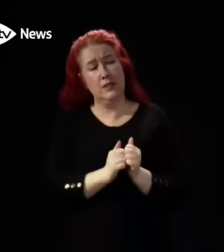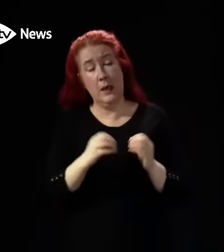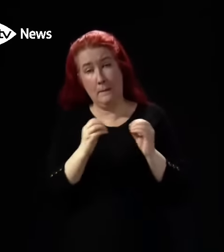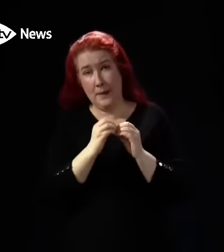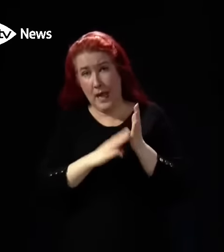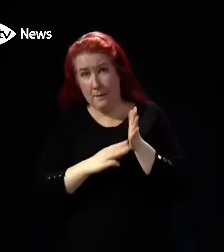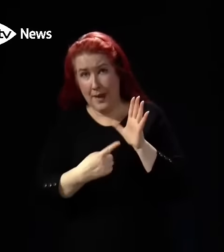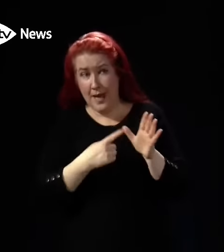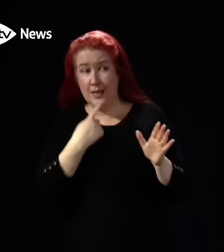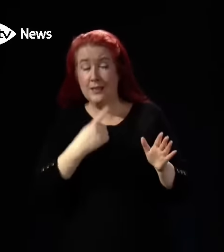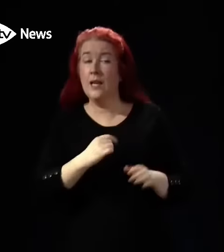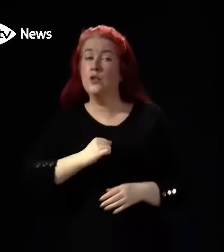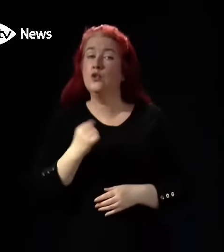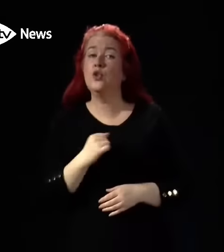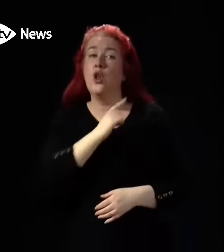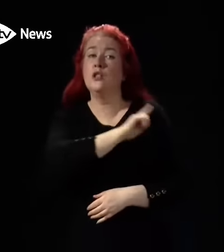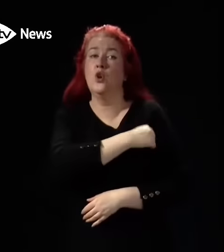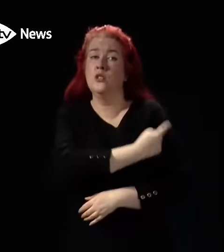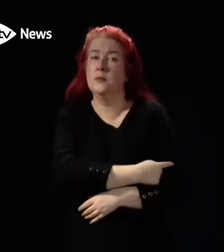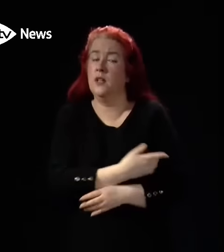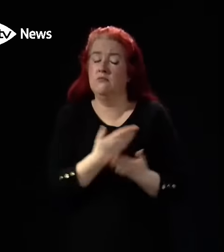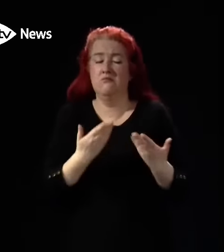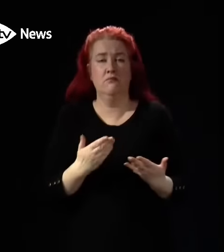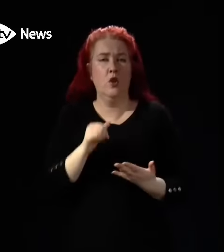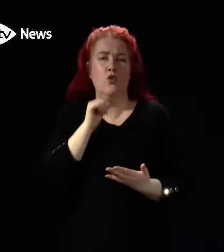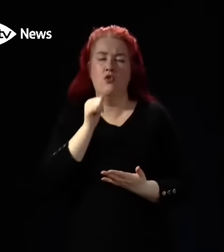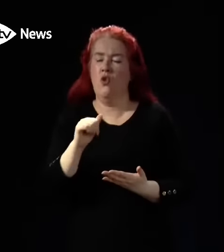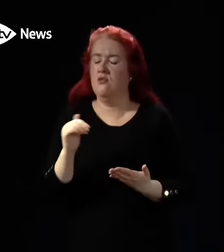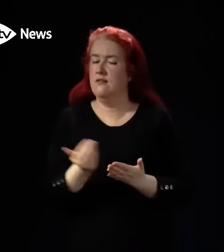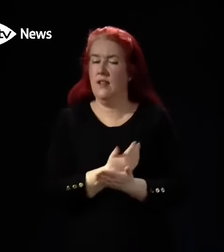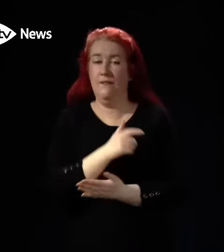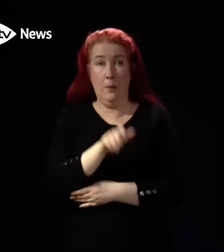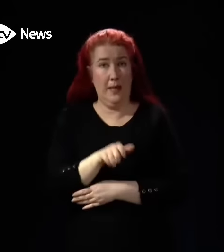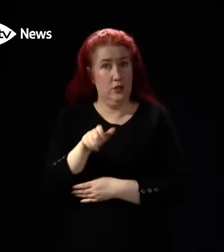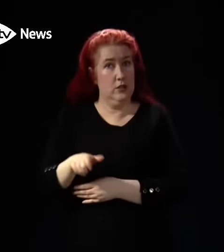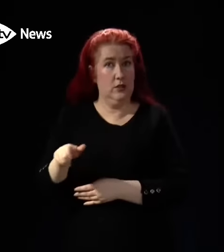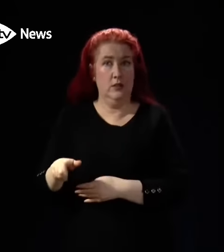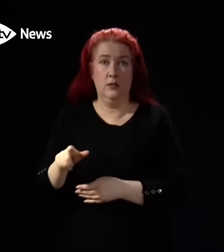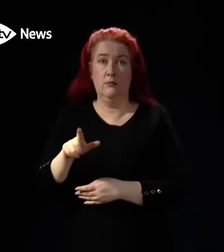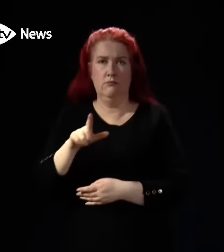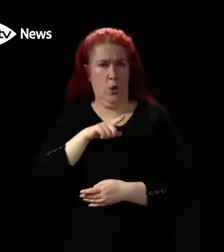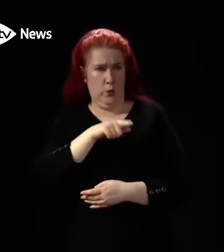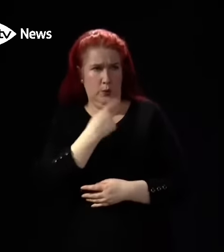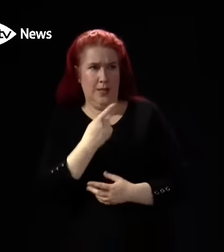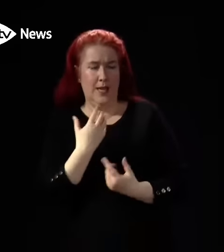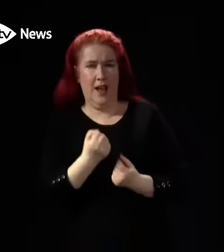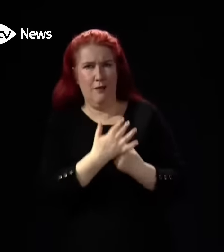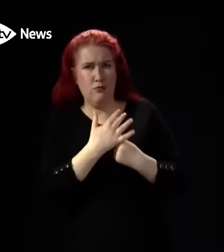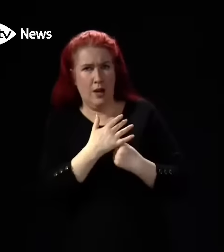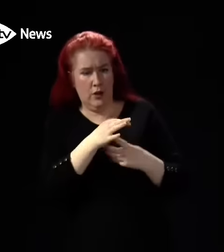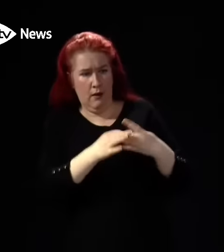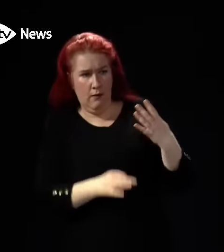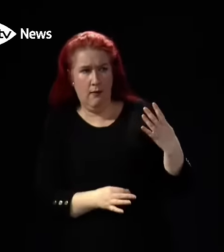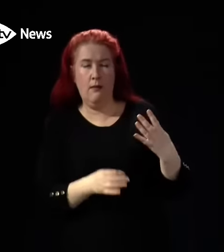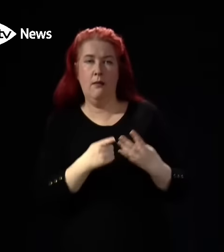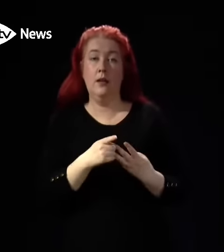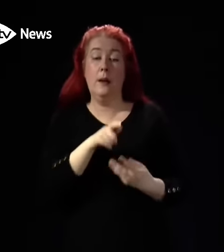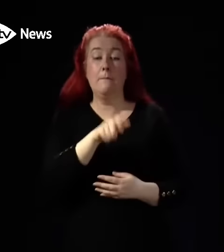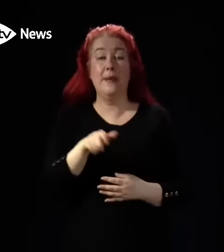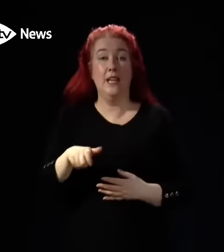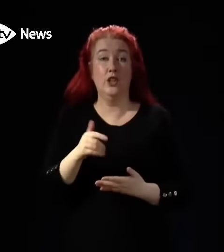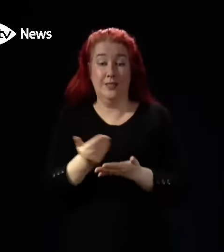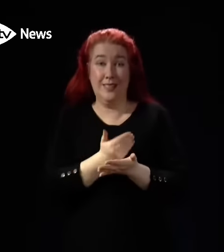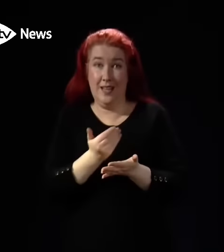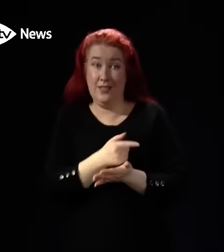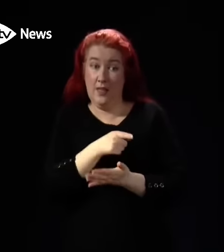Scotland's hospitals are not safe for patients given the pressures that you've just outlined there, and that patient safety is